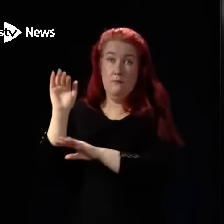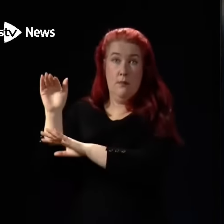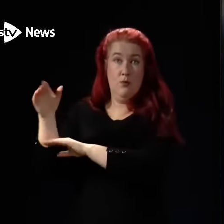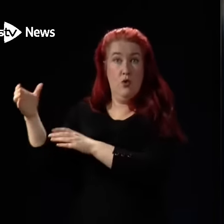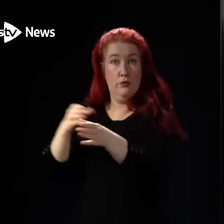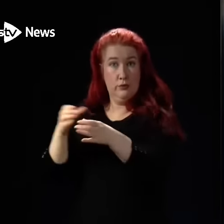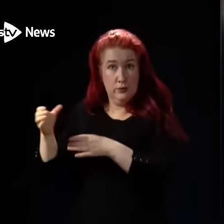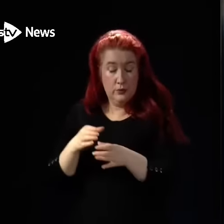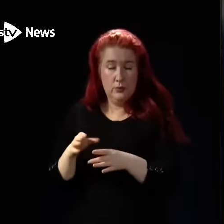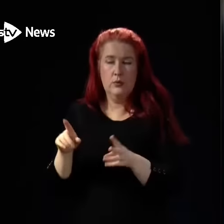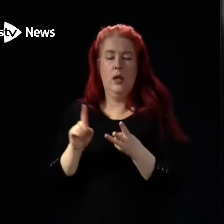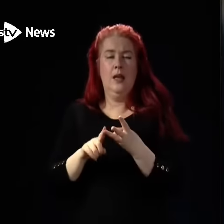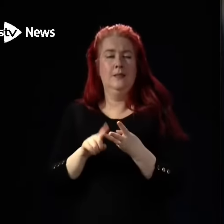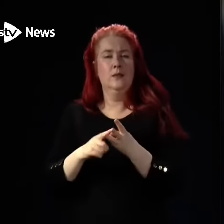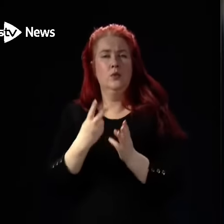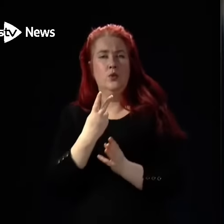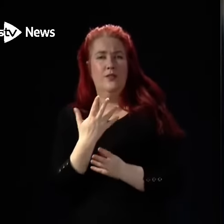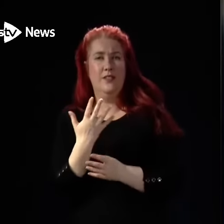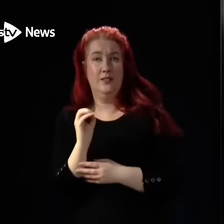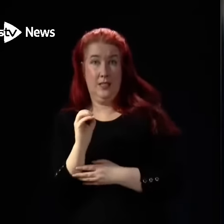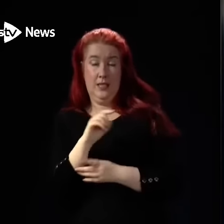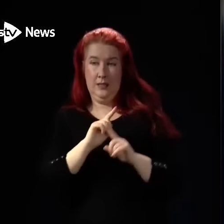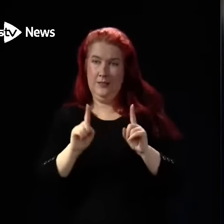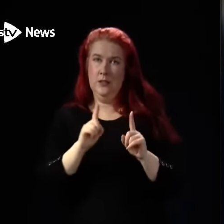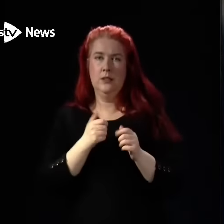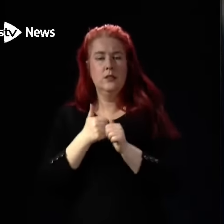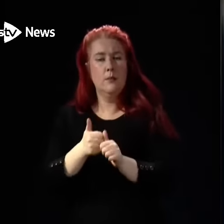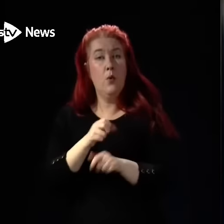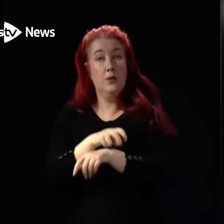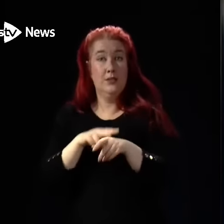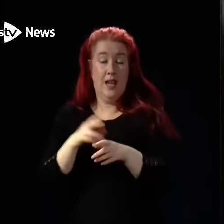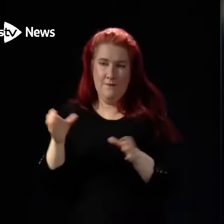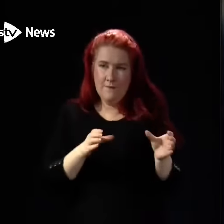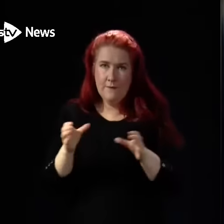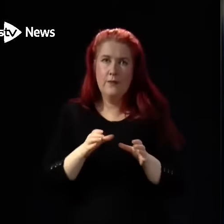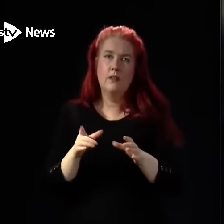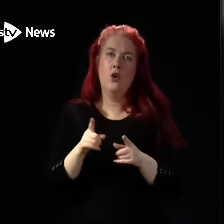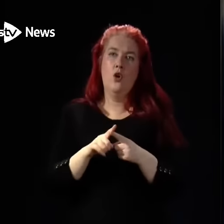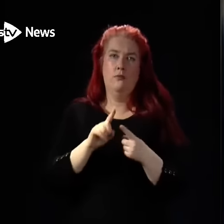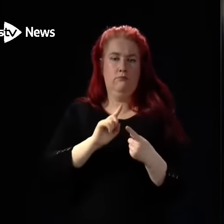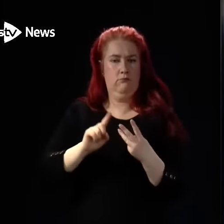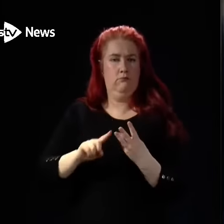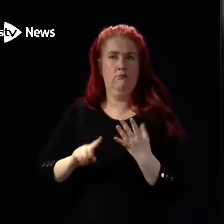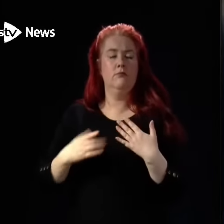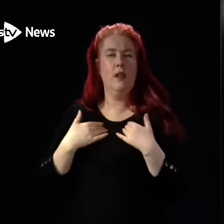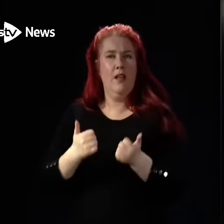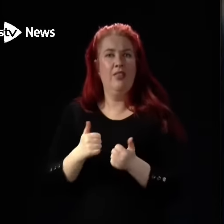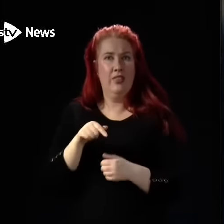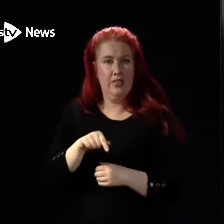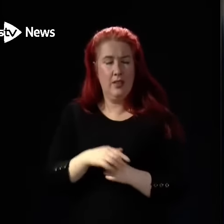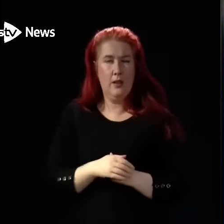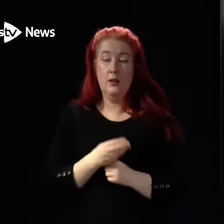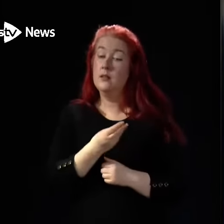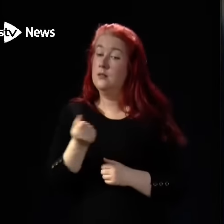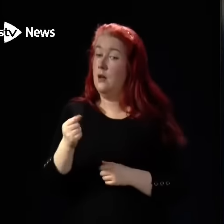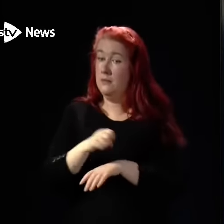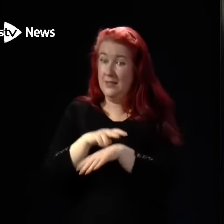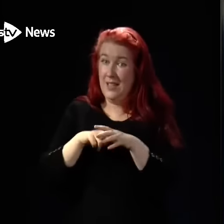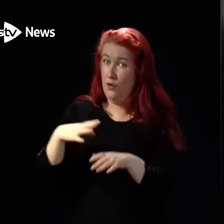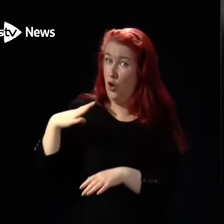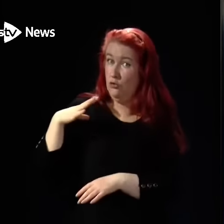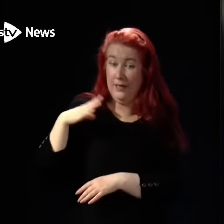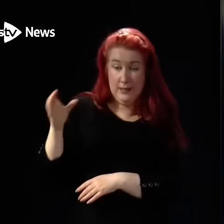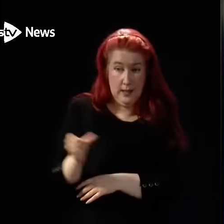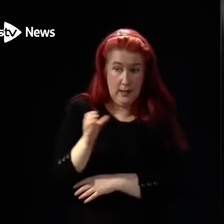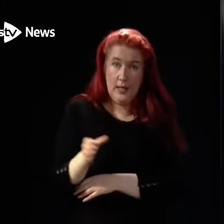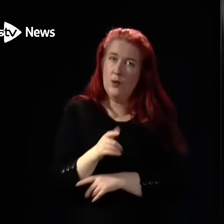well as 250 support staff across acute primary care and mental health. Some of these staff are already in place and